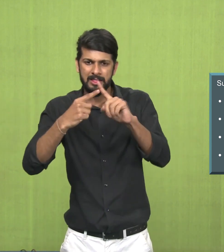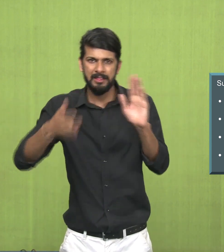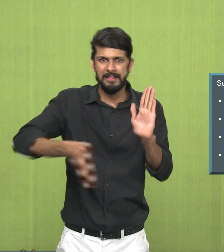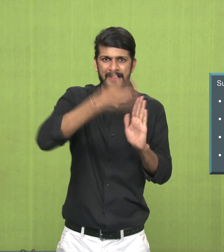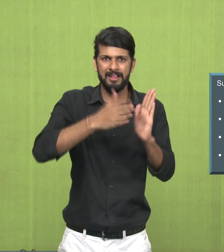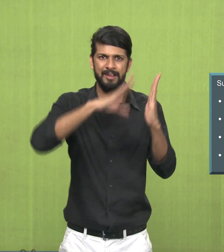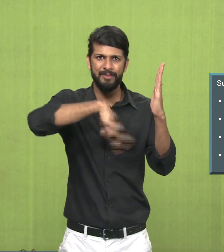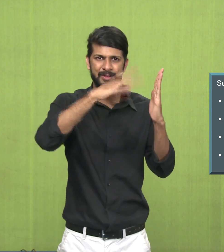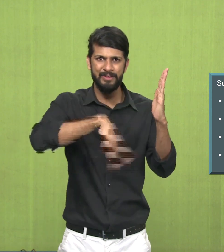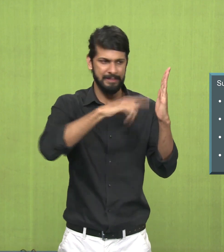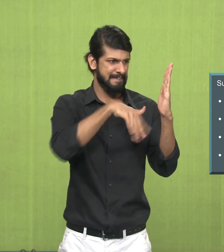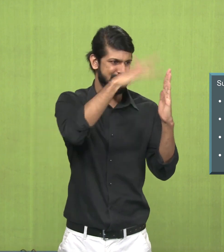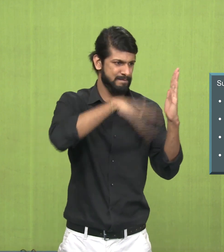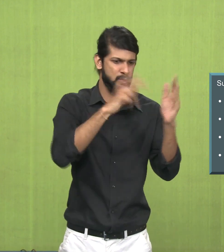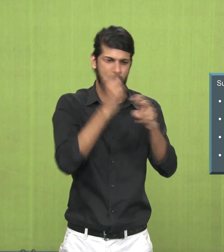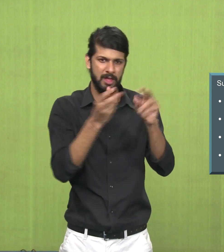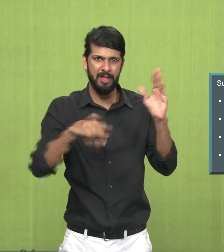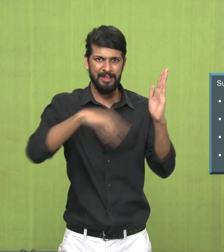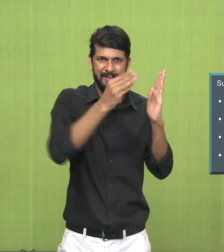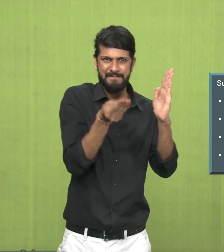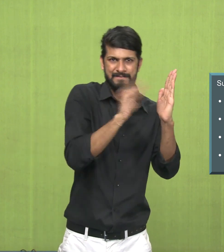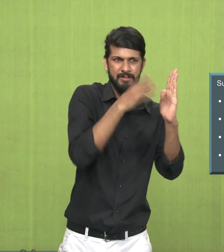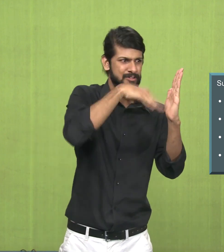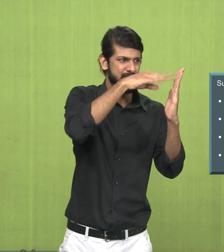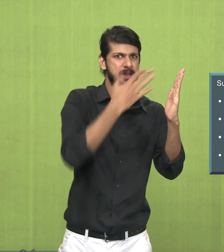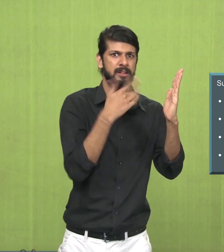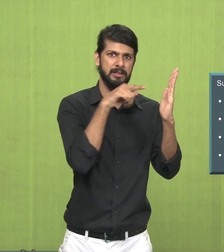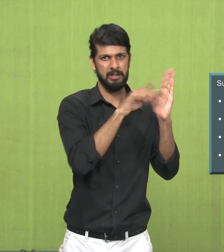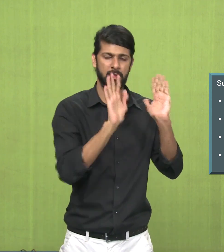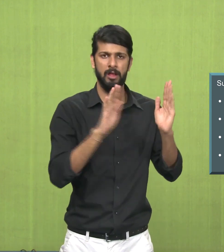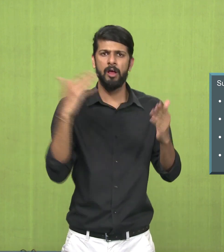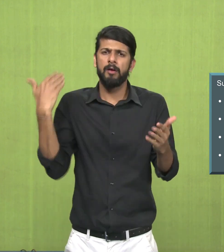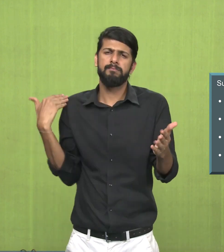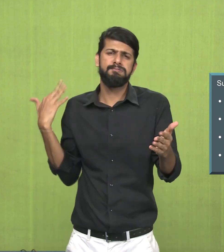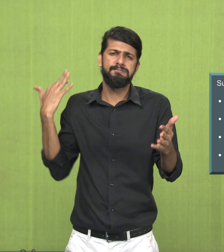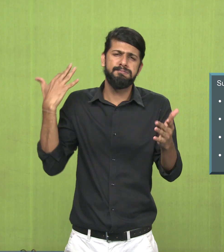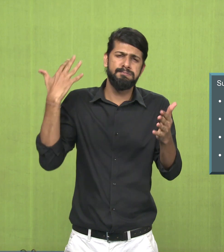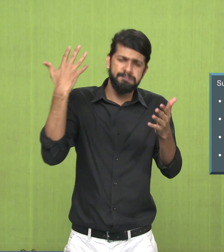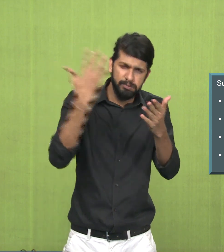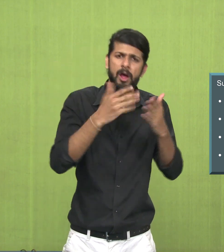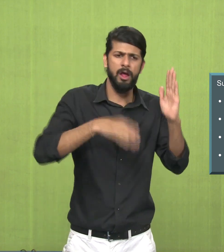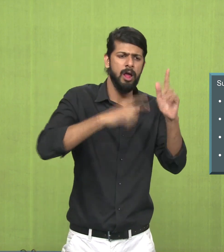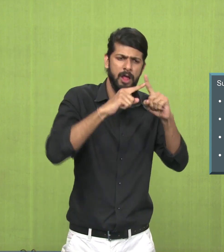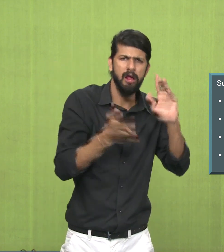The egg tempera was the primary method of painting until